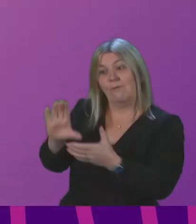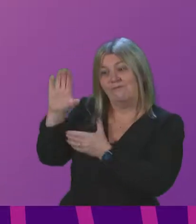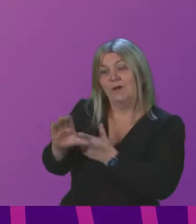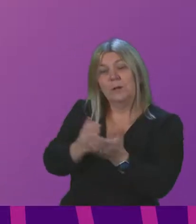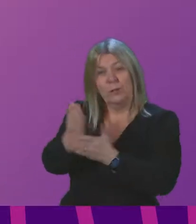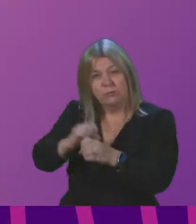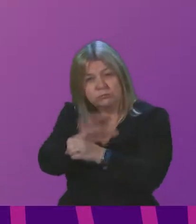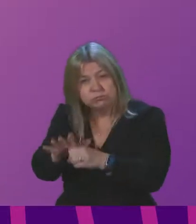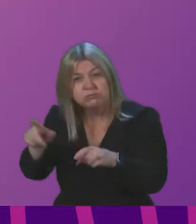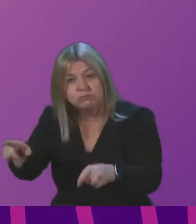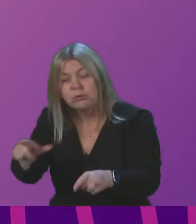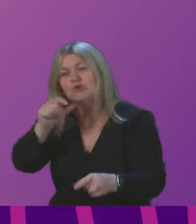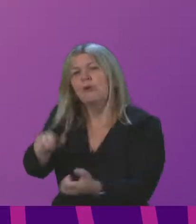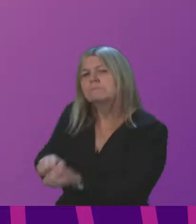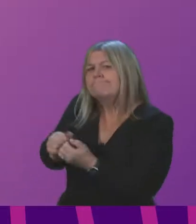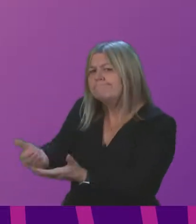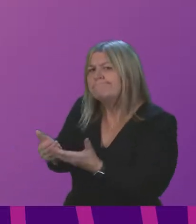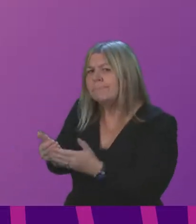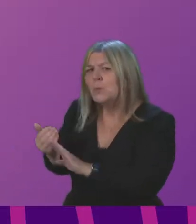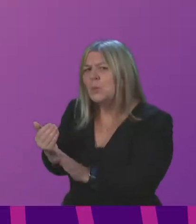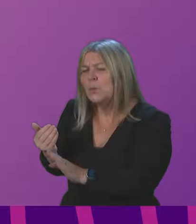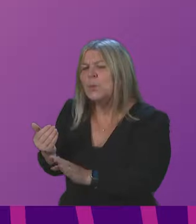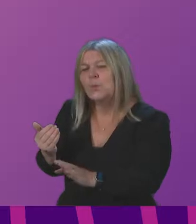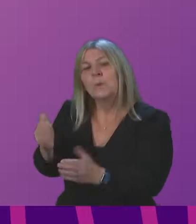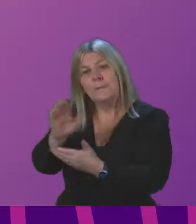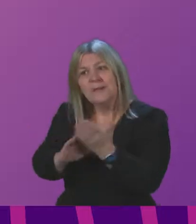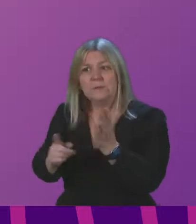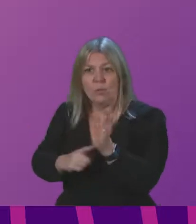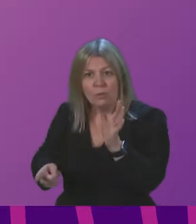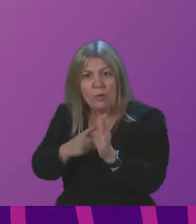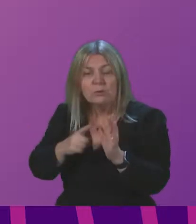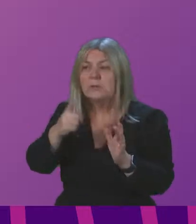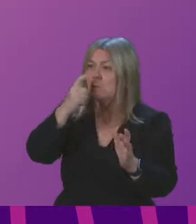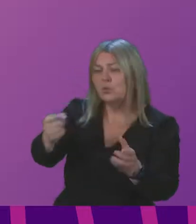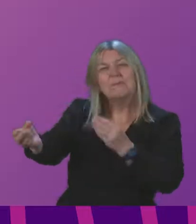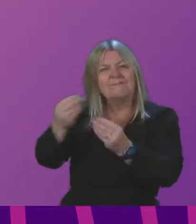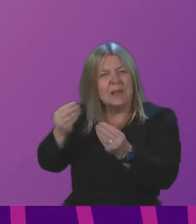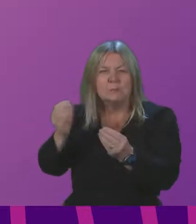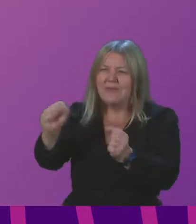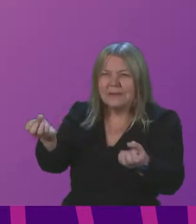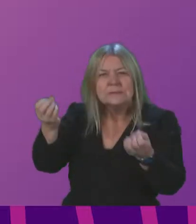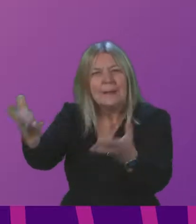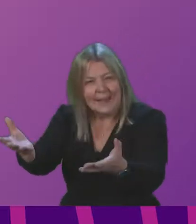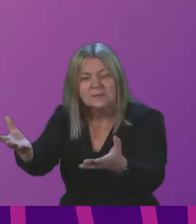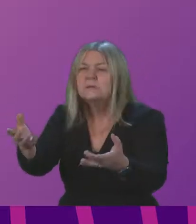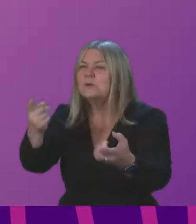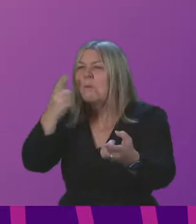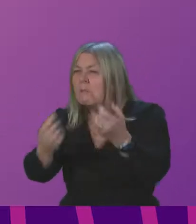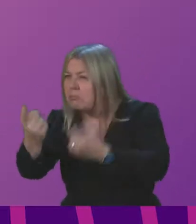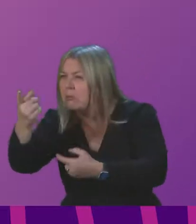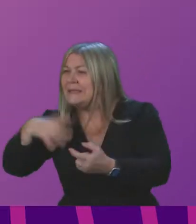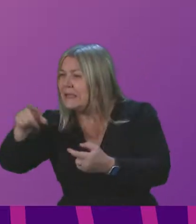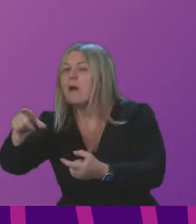large extent not ring-fenced, and it enabled local authorities to act flexibly to meet the greatest need in their areas.